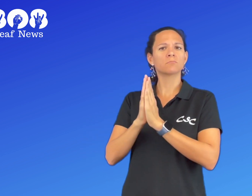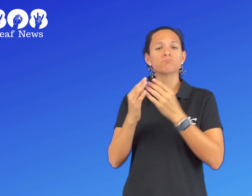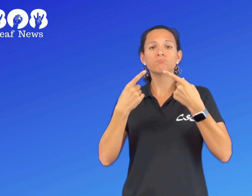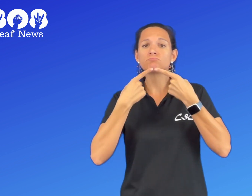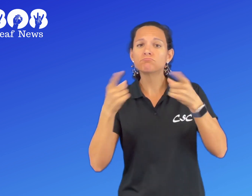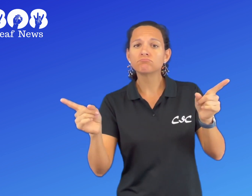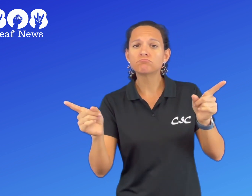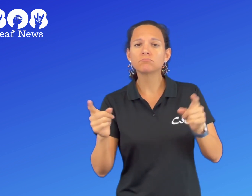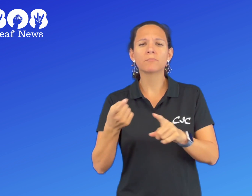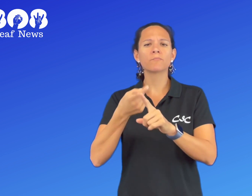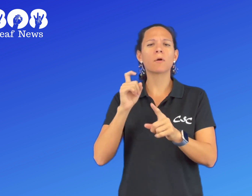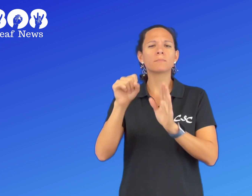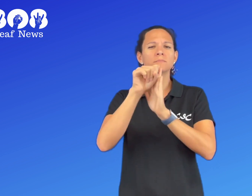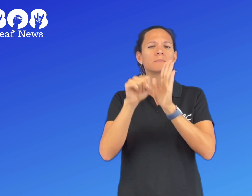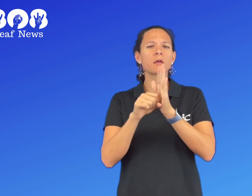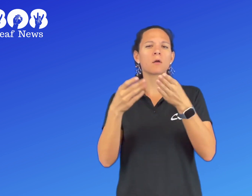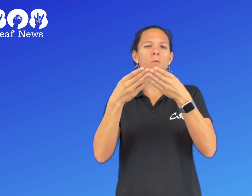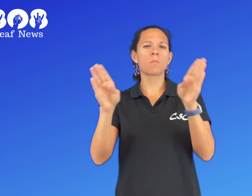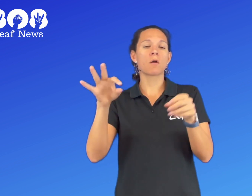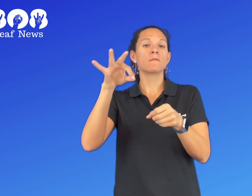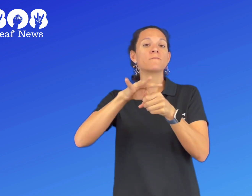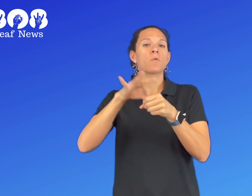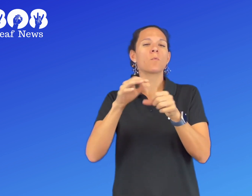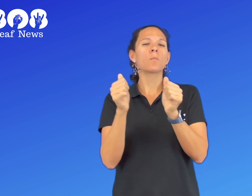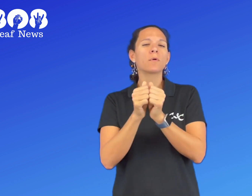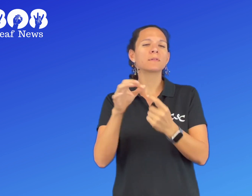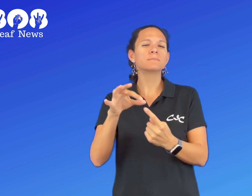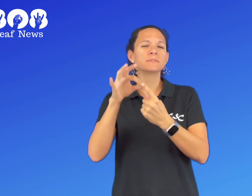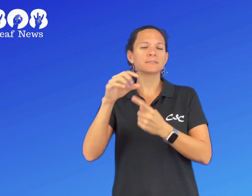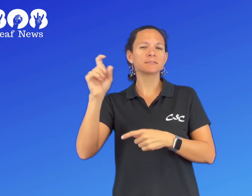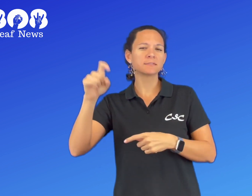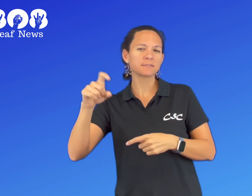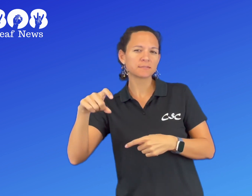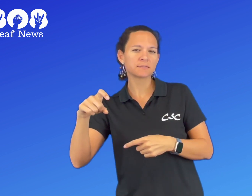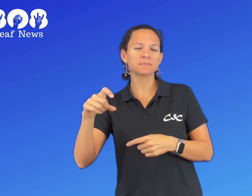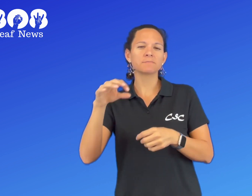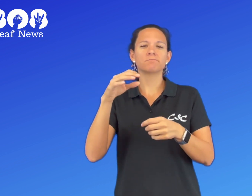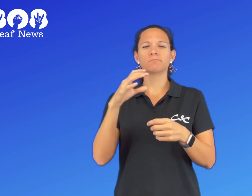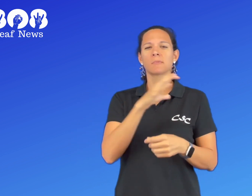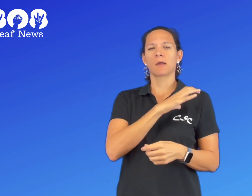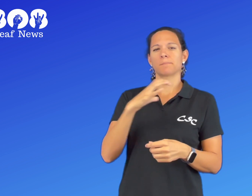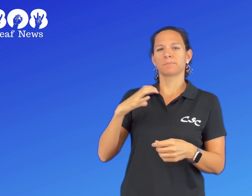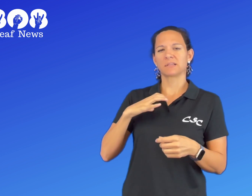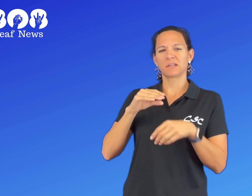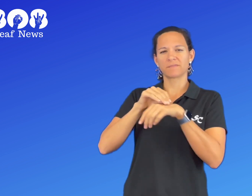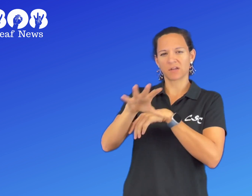She in the news is a special request announcement from the statewide Voters with